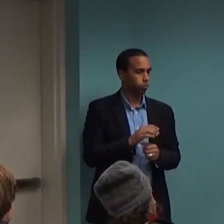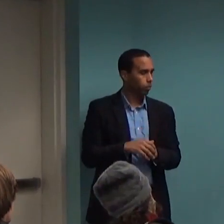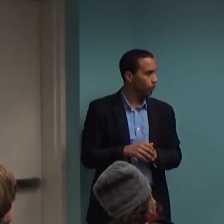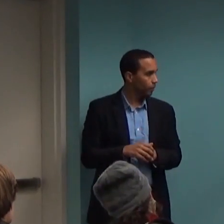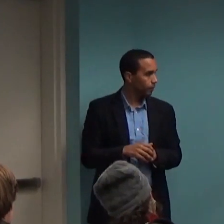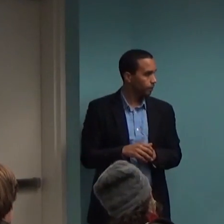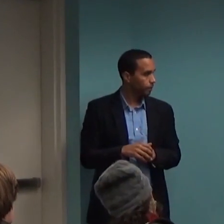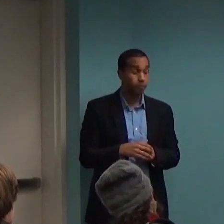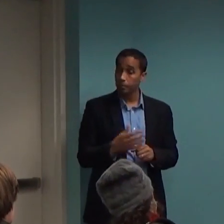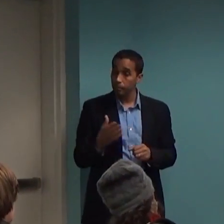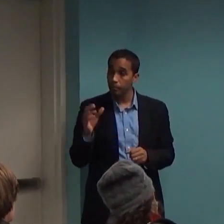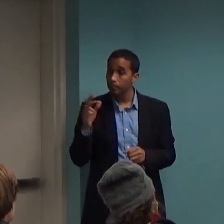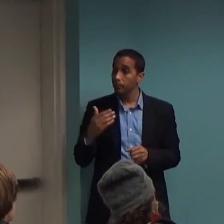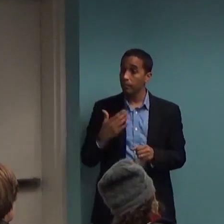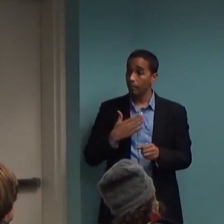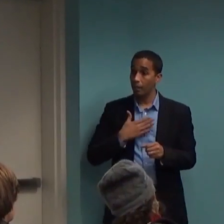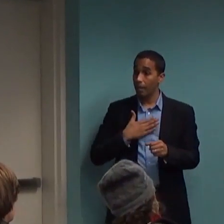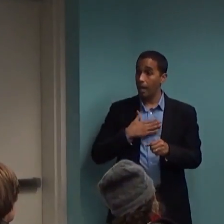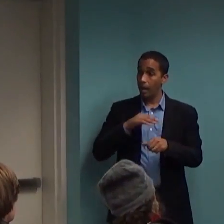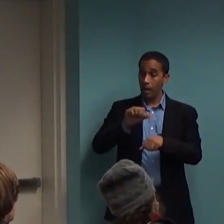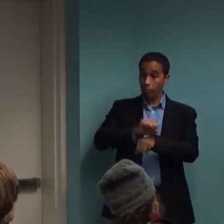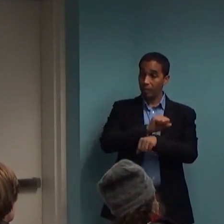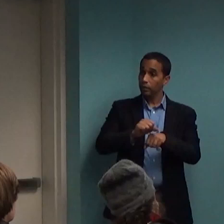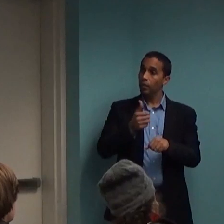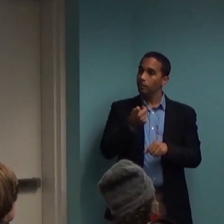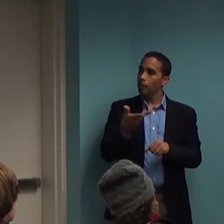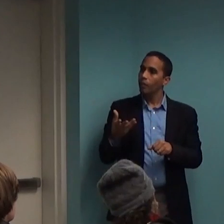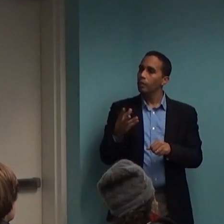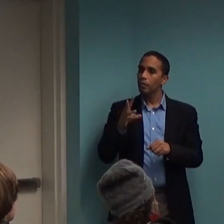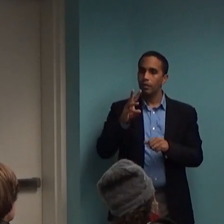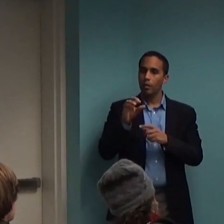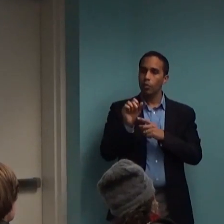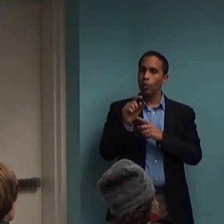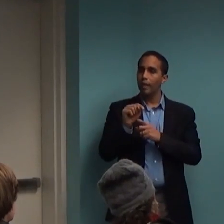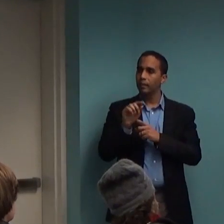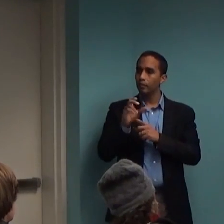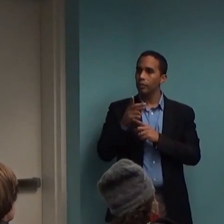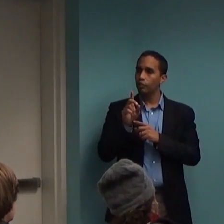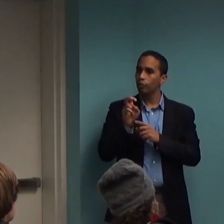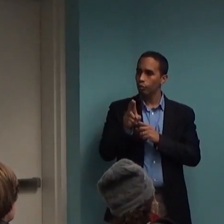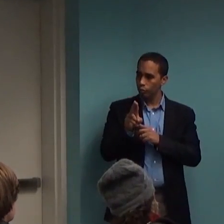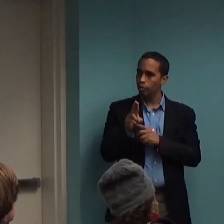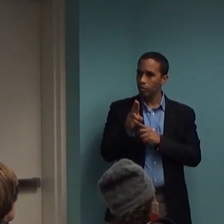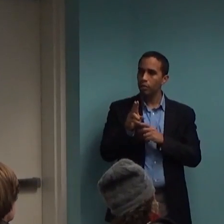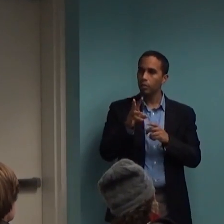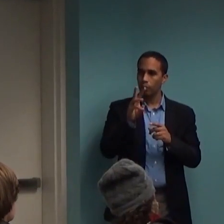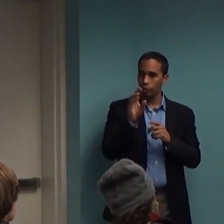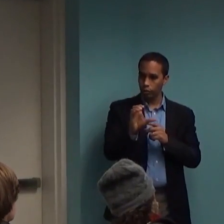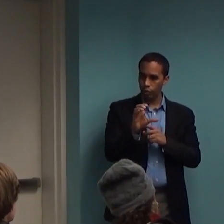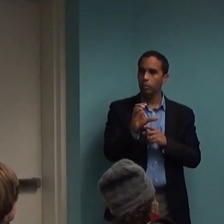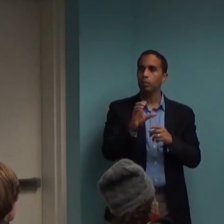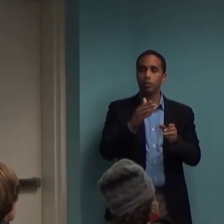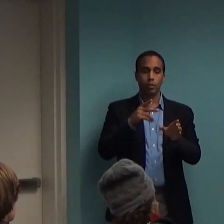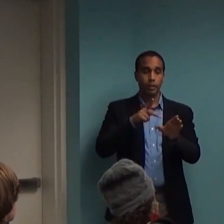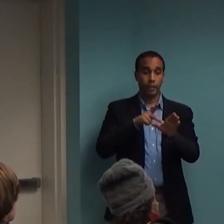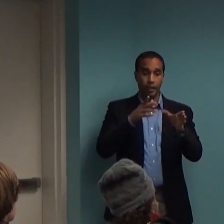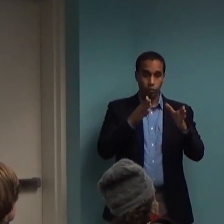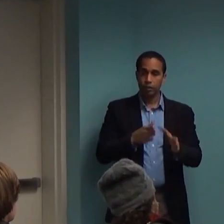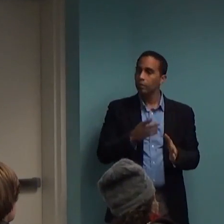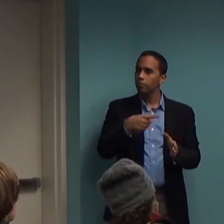several psychiatrists in Westchester that we work with regularly. And those doctors kind of know what to expect when it